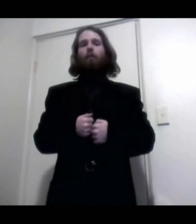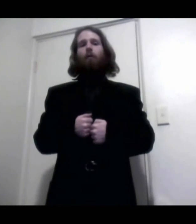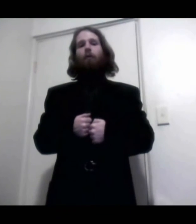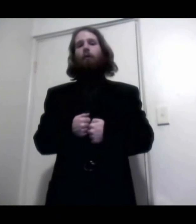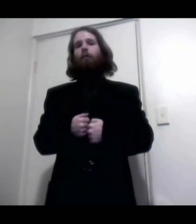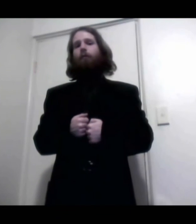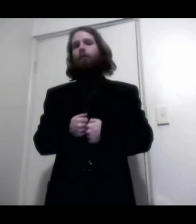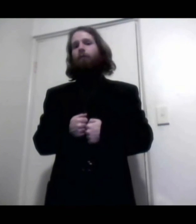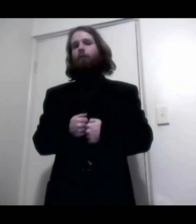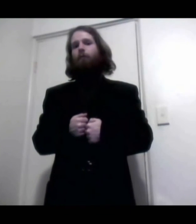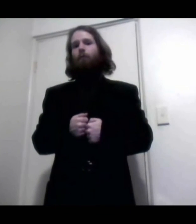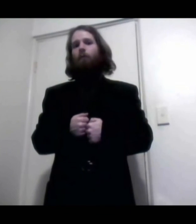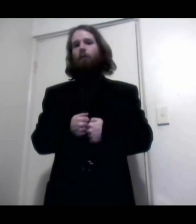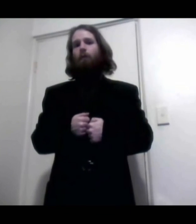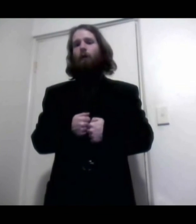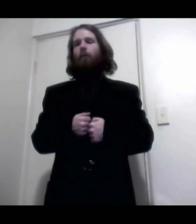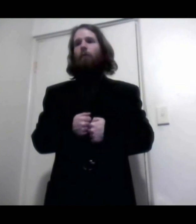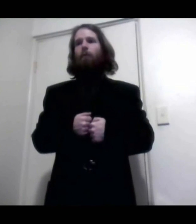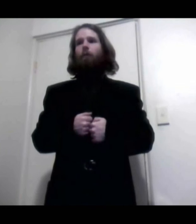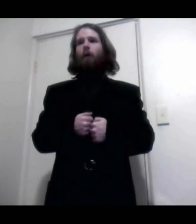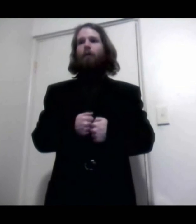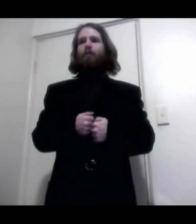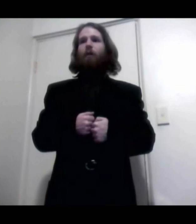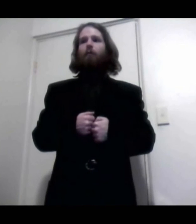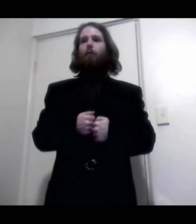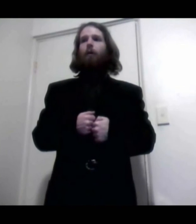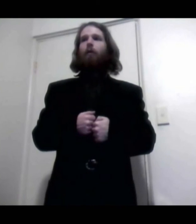borough goves, and the mumrads outgrabe.